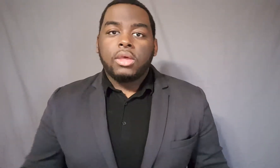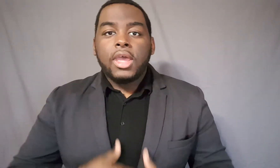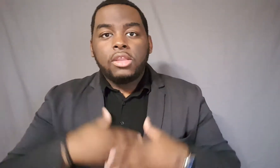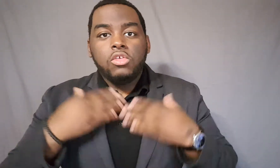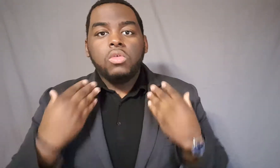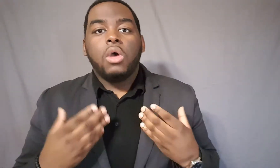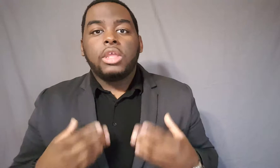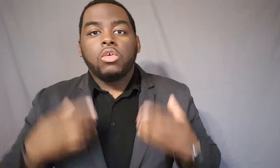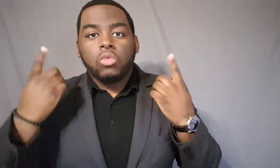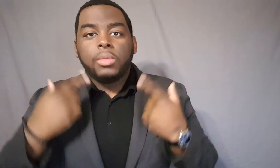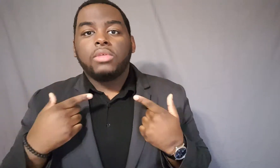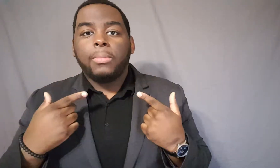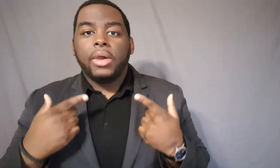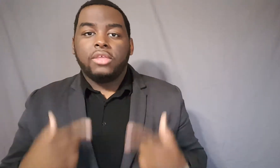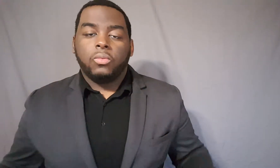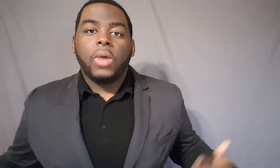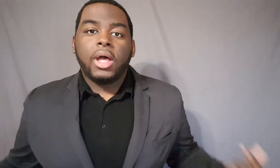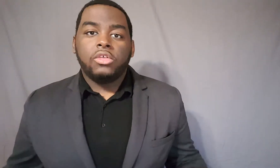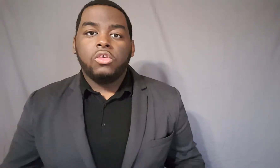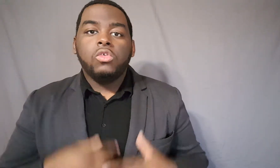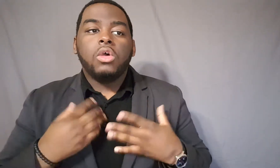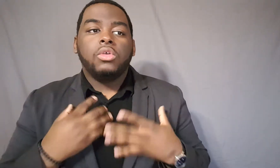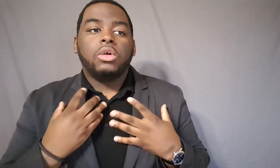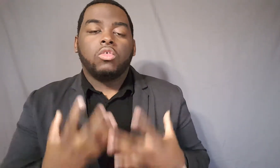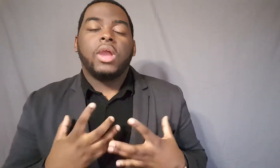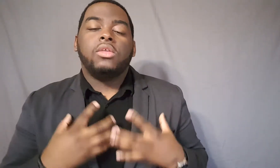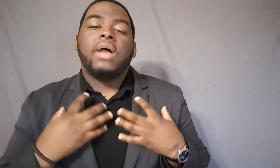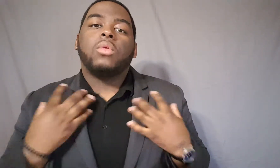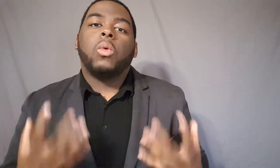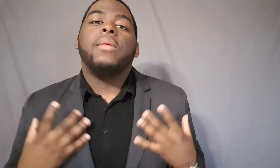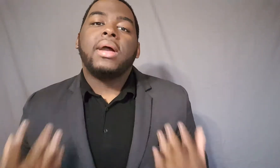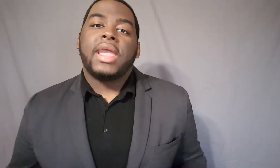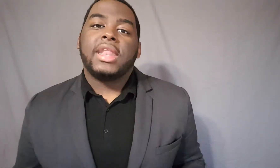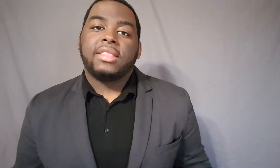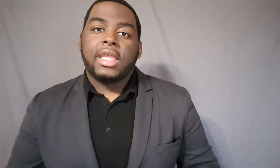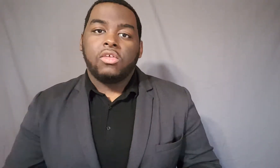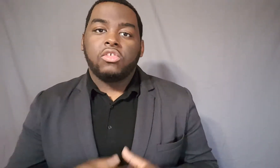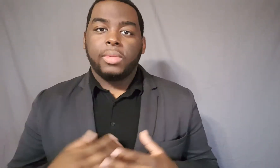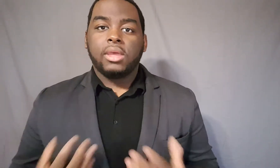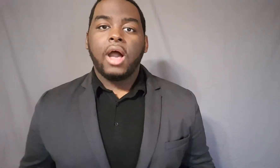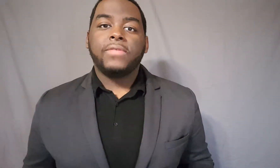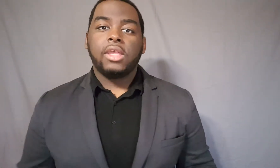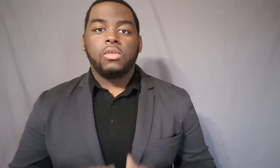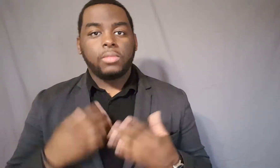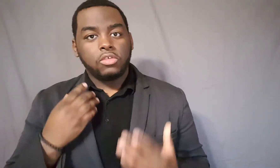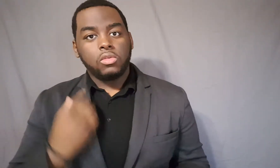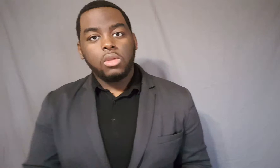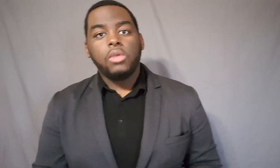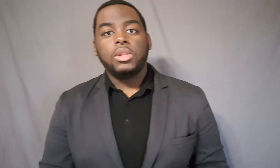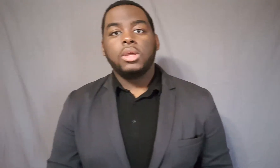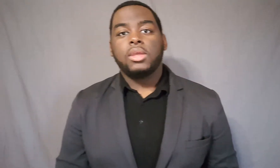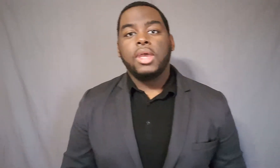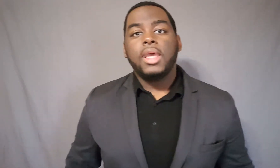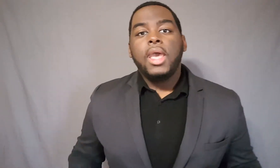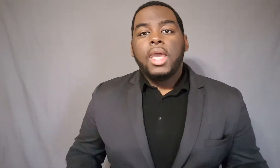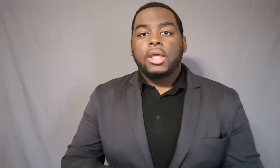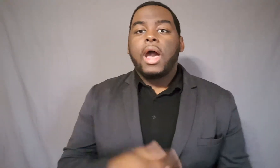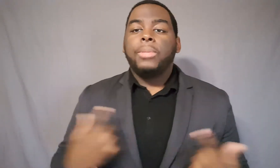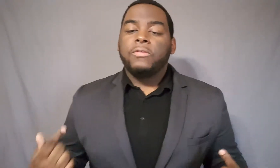good. You know that your grooming is on point as well. You know you look great. You don't have to worry about anything. You need to be confident because you know you look good. And a couple of